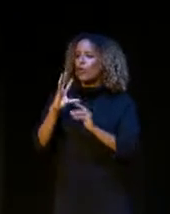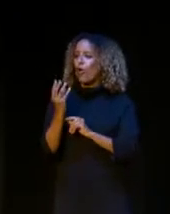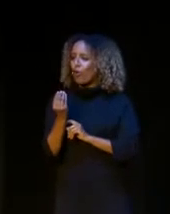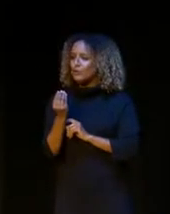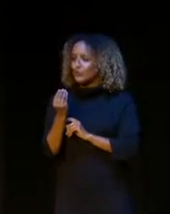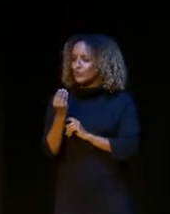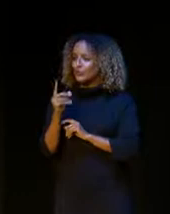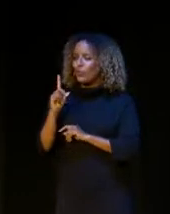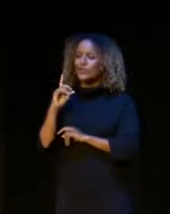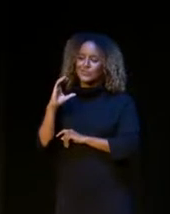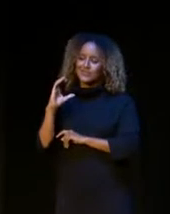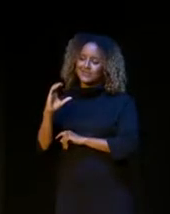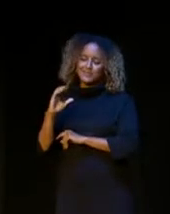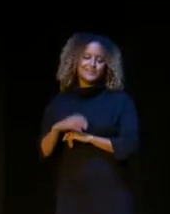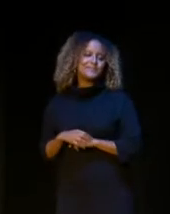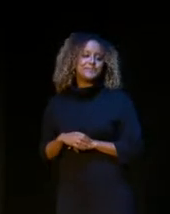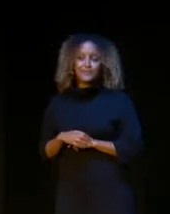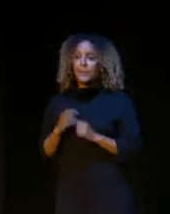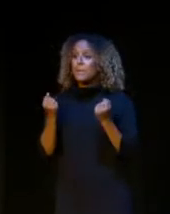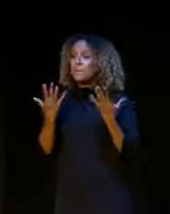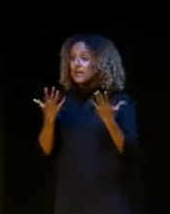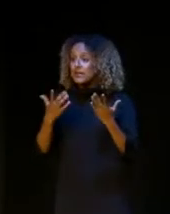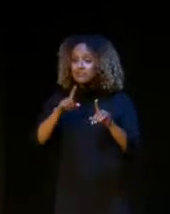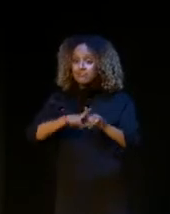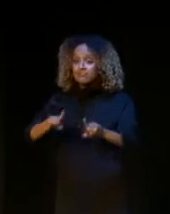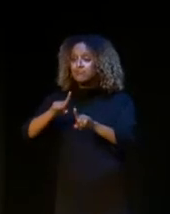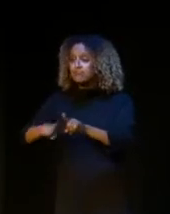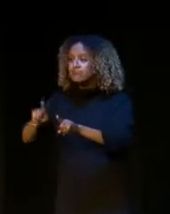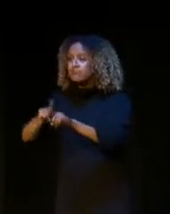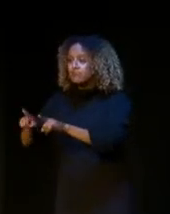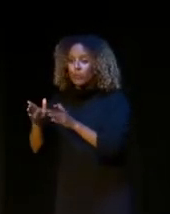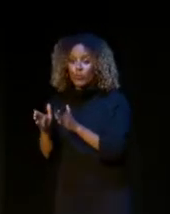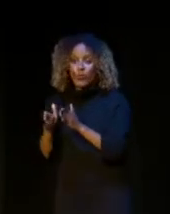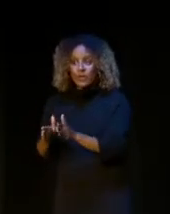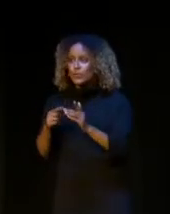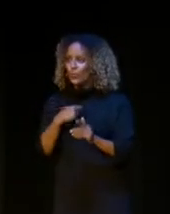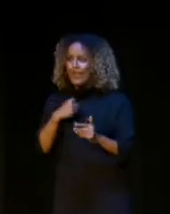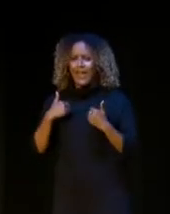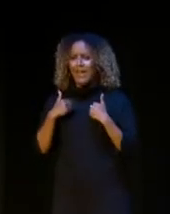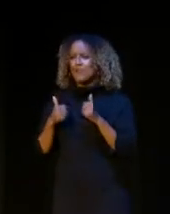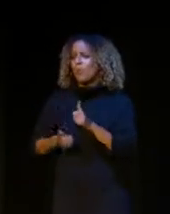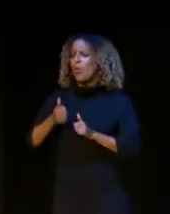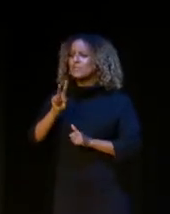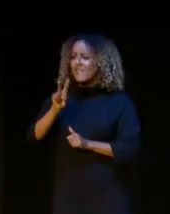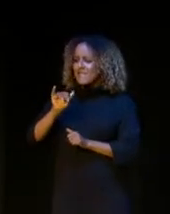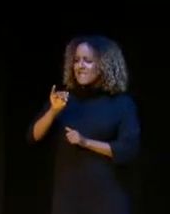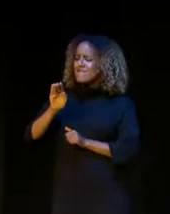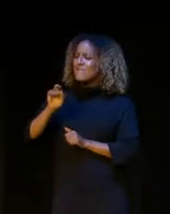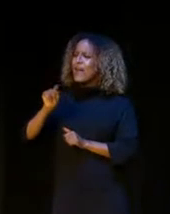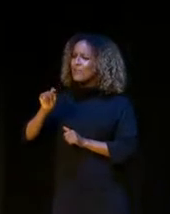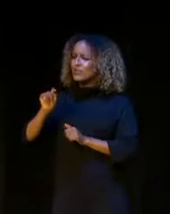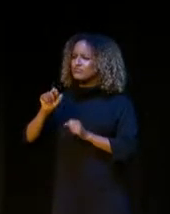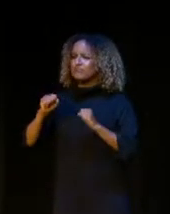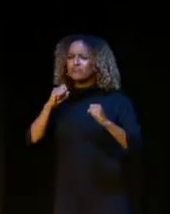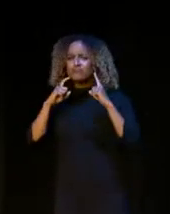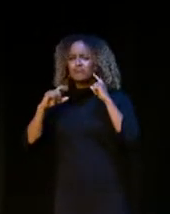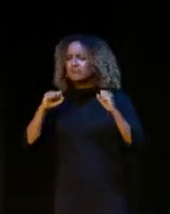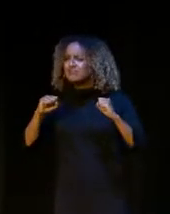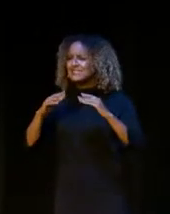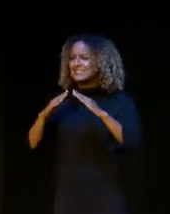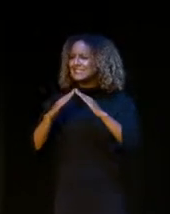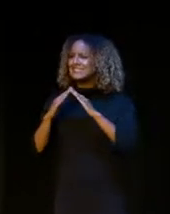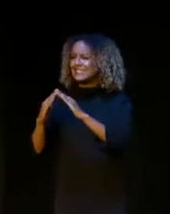culture in Washington, D.C. In many ways, we have the most vibrant city in the United States.